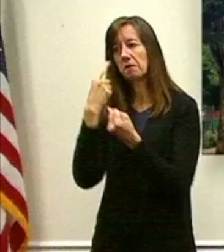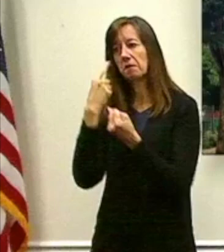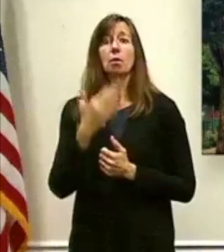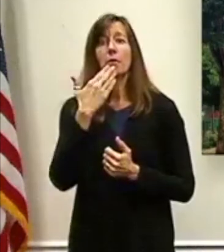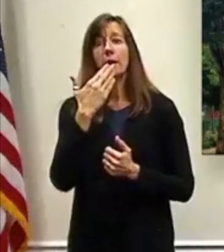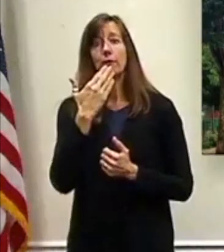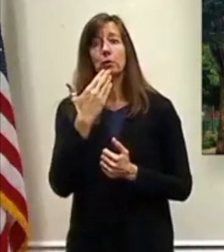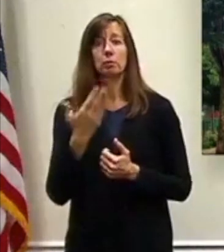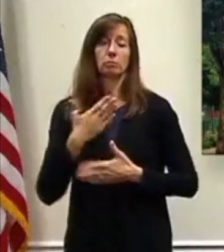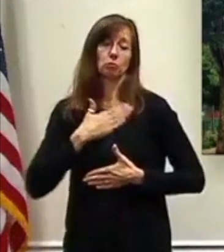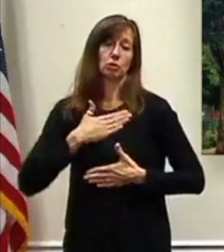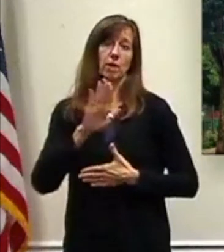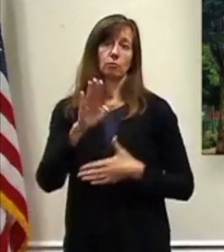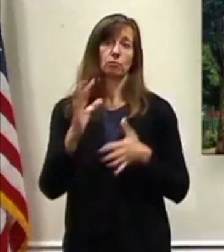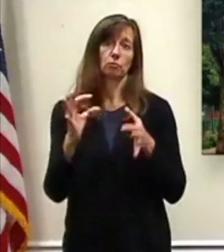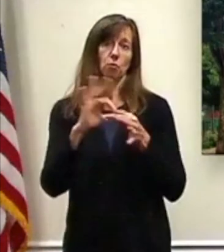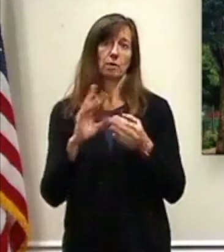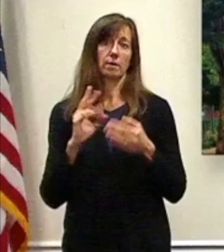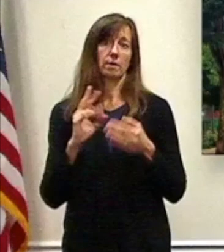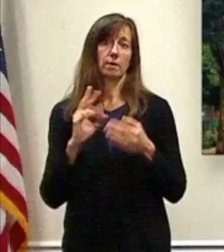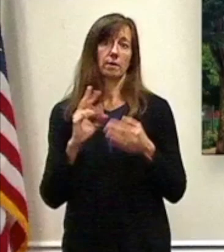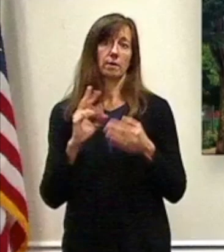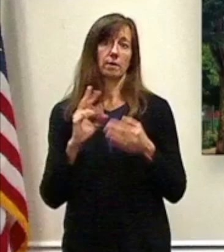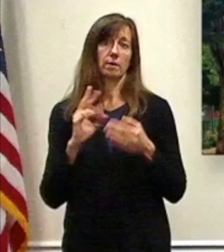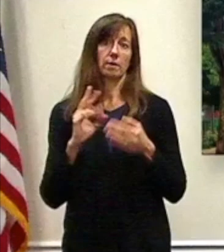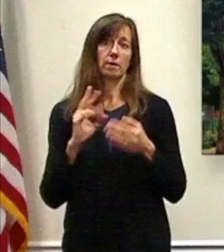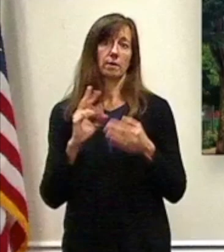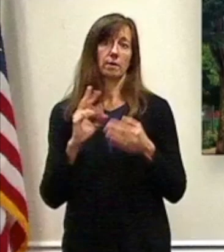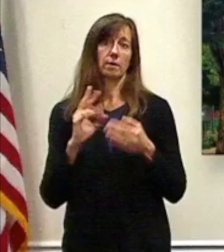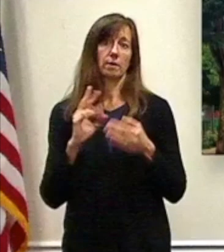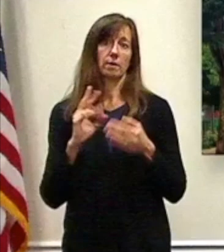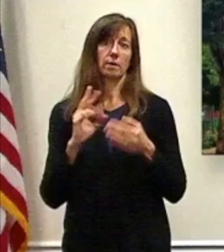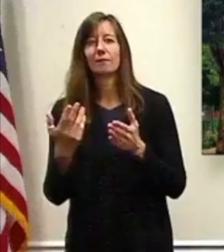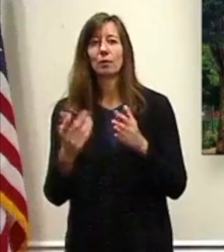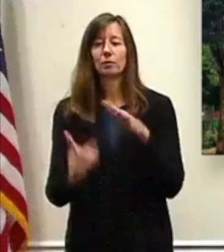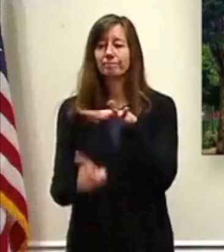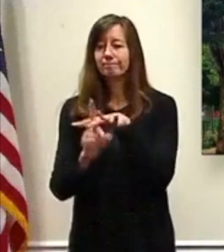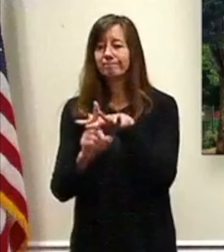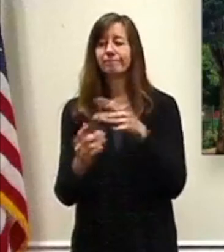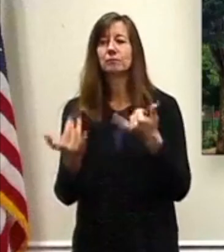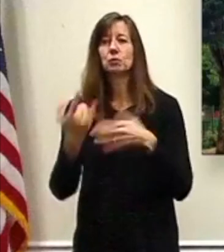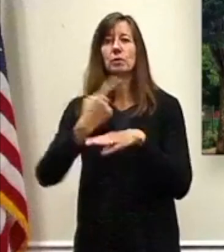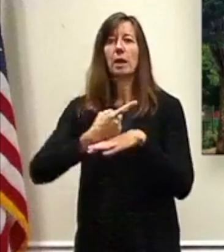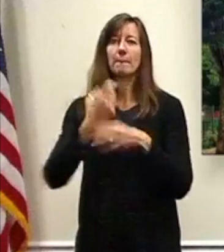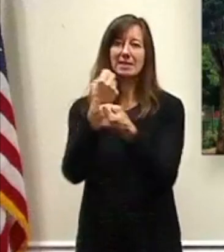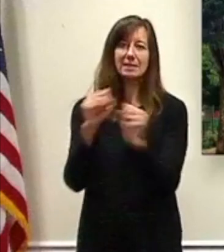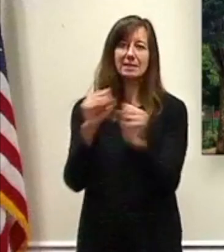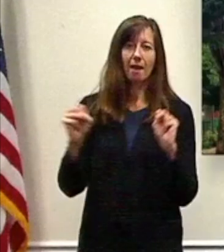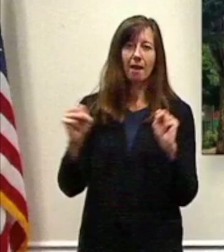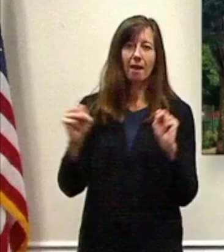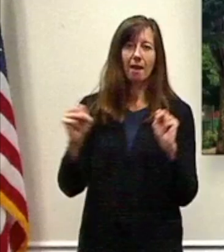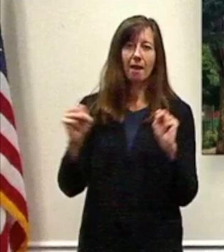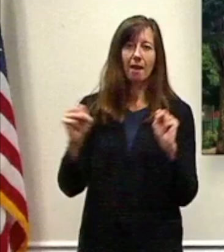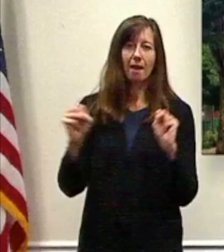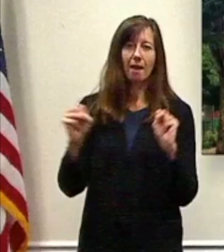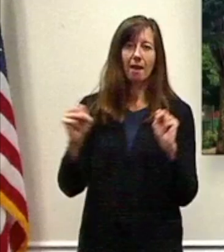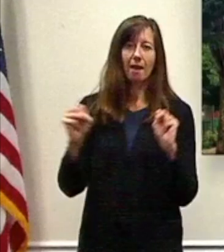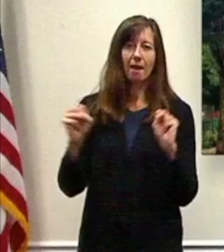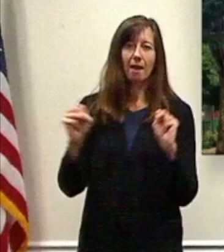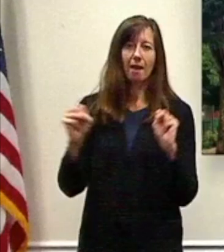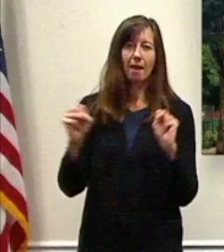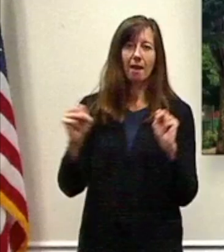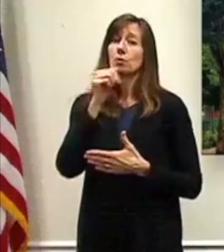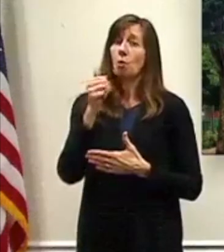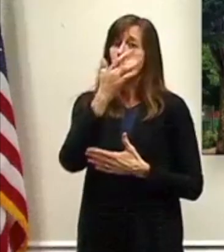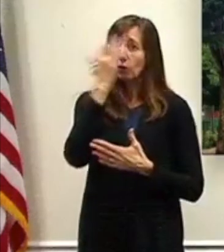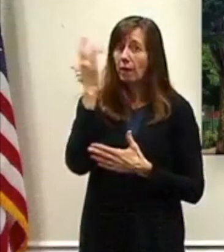Thank you for coming out again. Be safe this Halloween. Don't forget to exercise your right to vote. Very important.